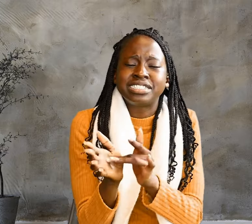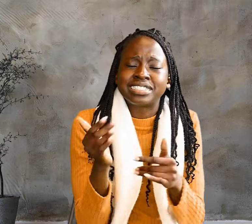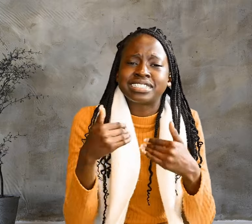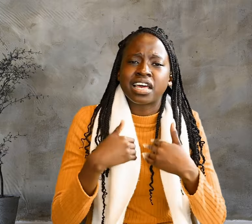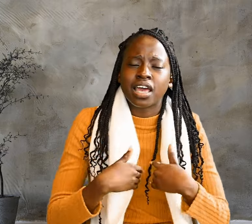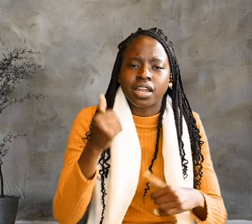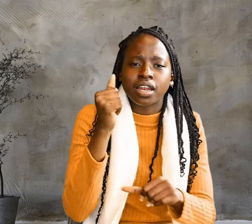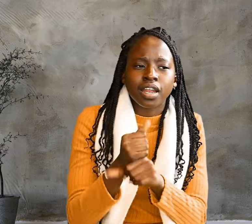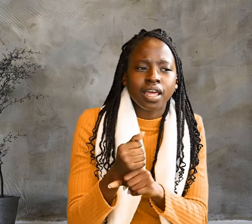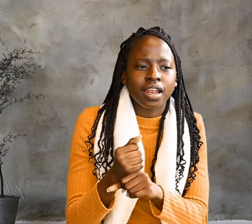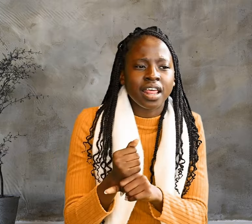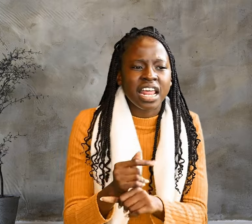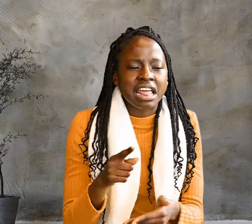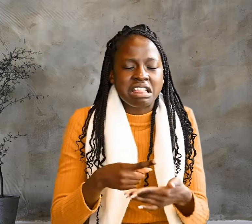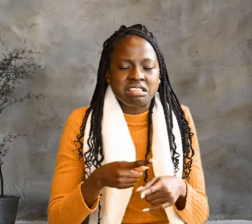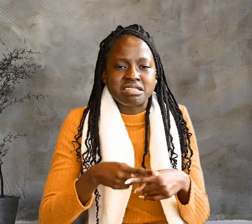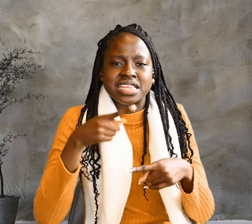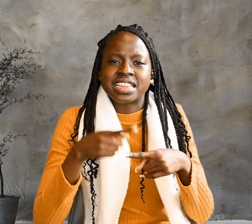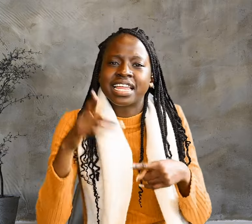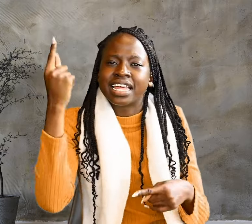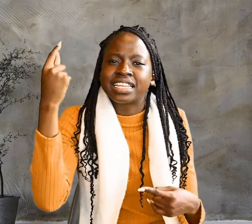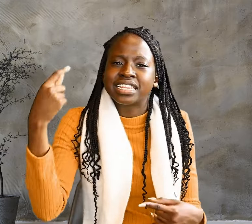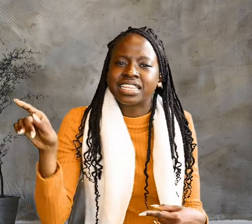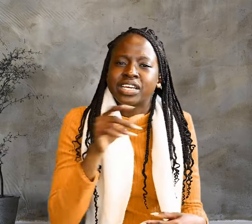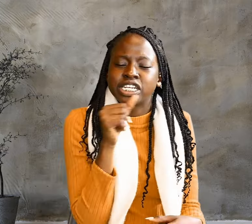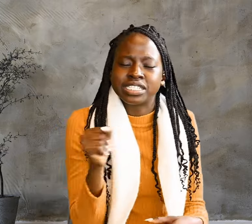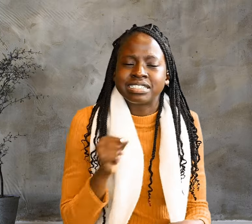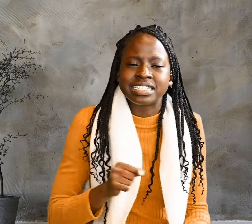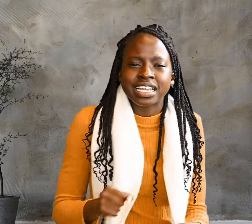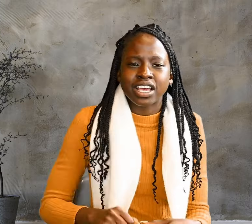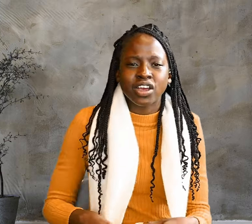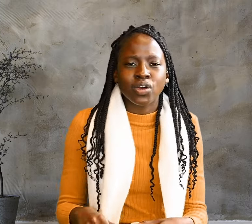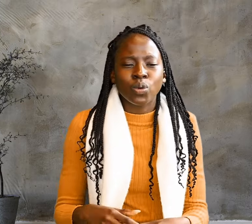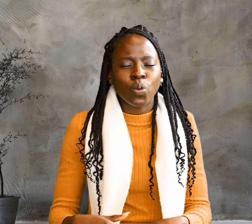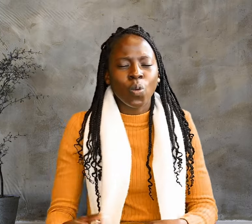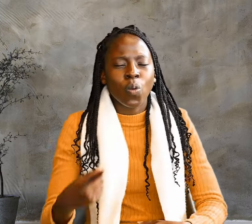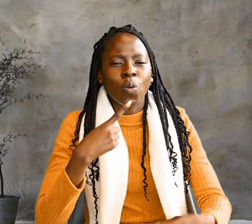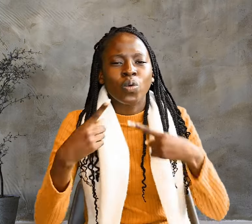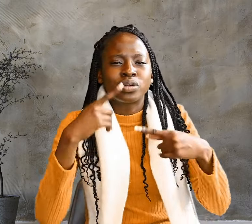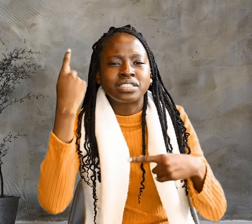Then the chief priests and the Pharisees called a meeting of the Sanhedrin.